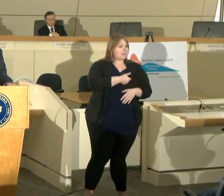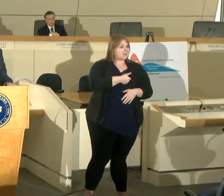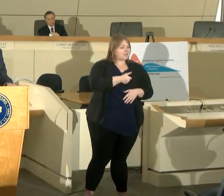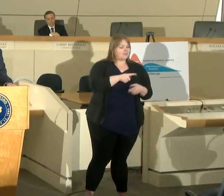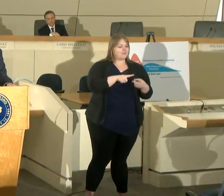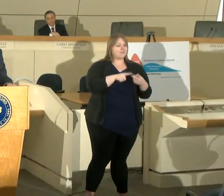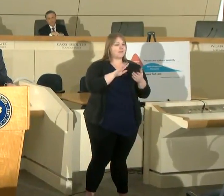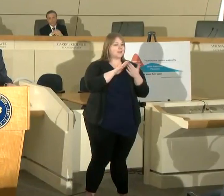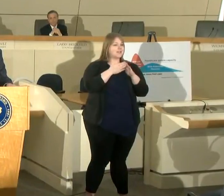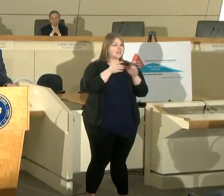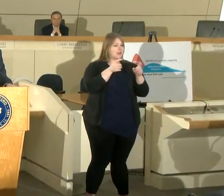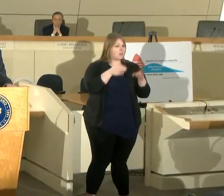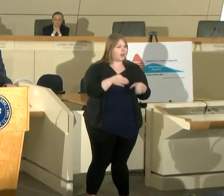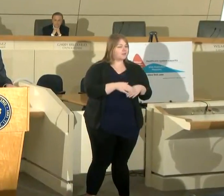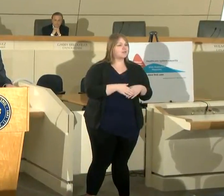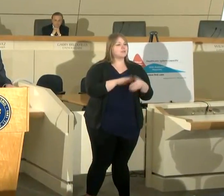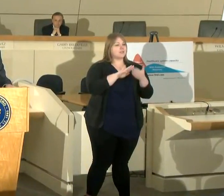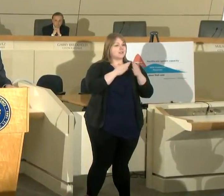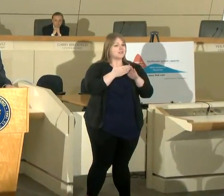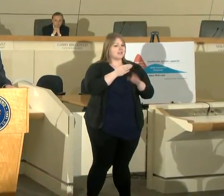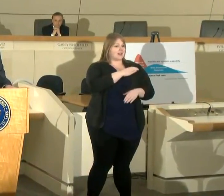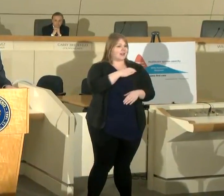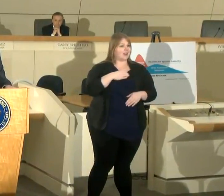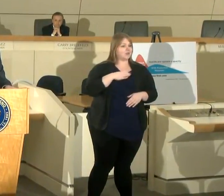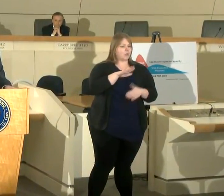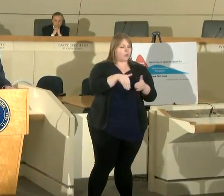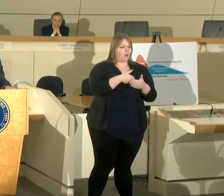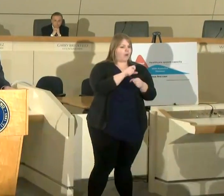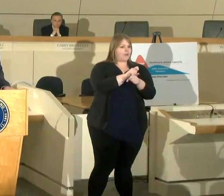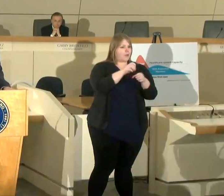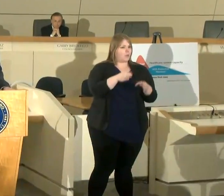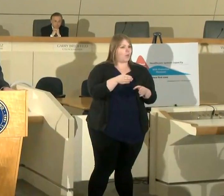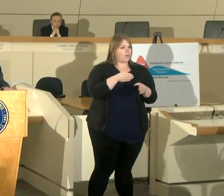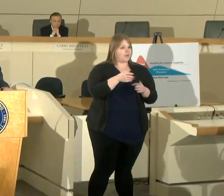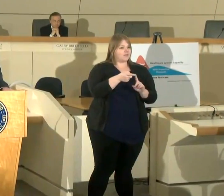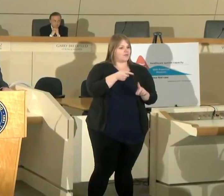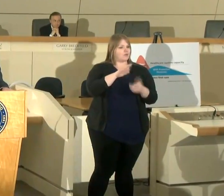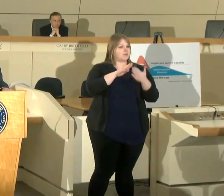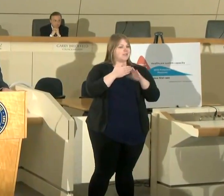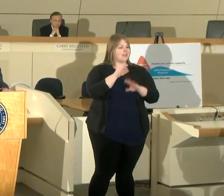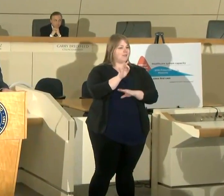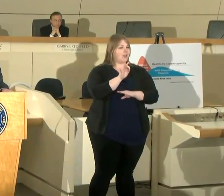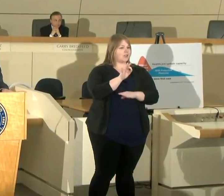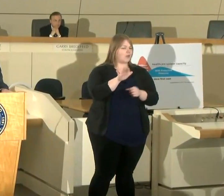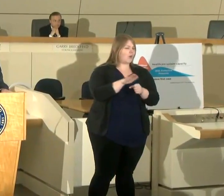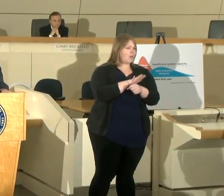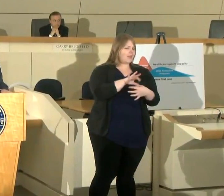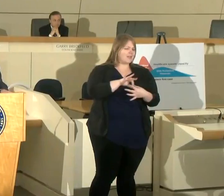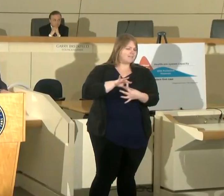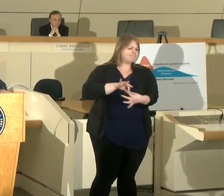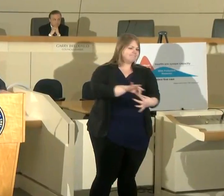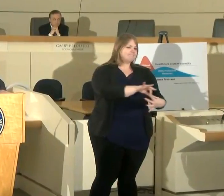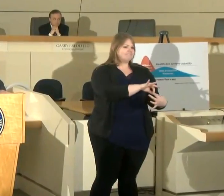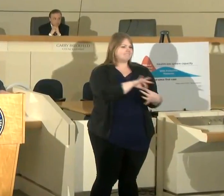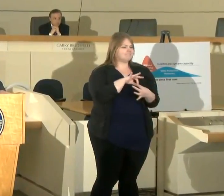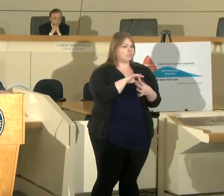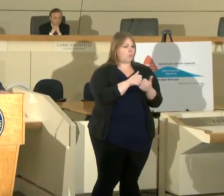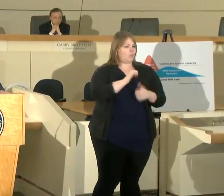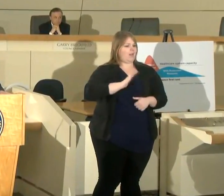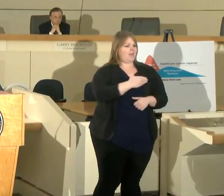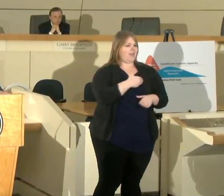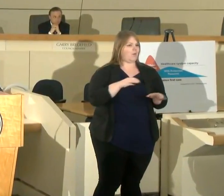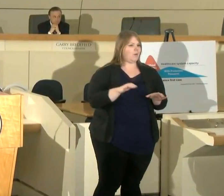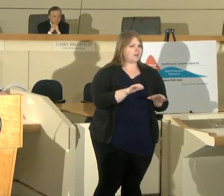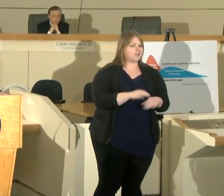city council and the employees of the city of Fresno are completely united in our actions more than anything